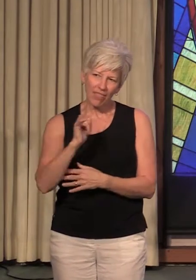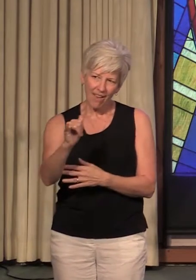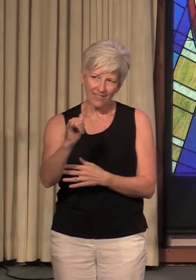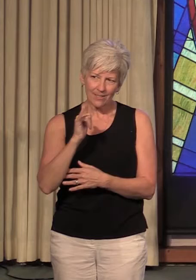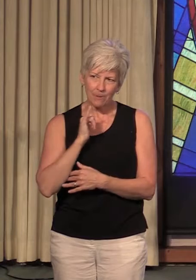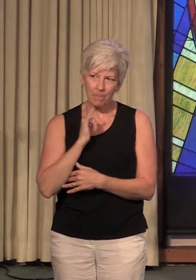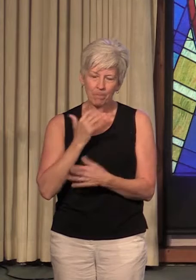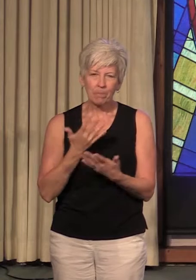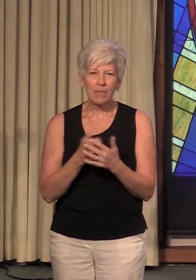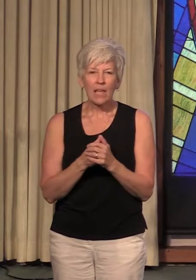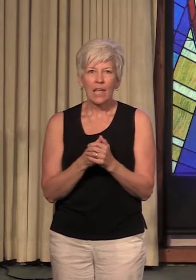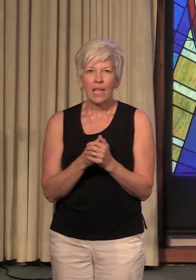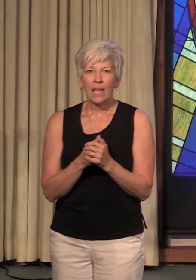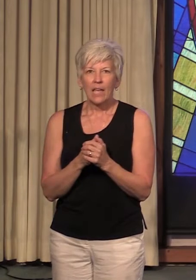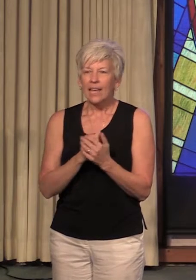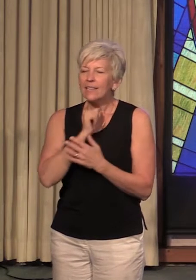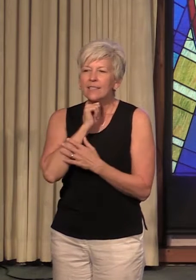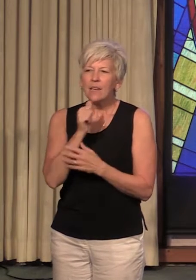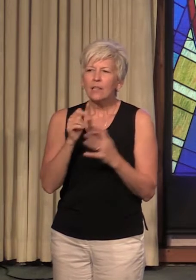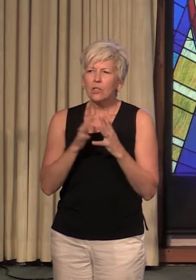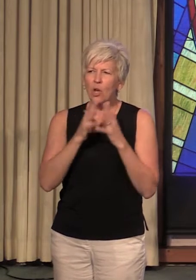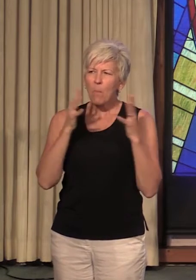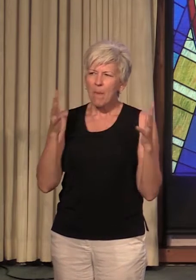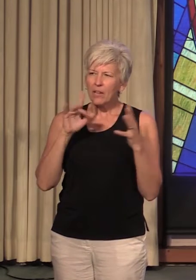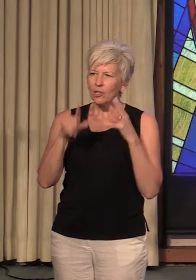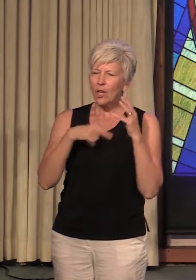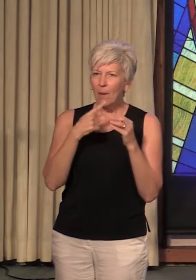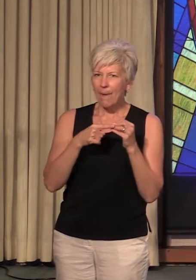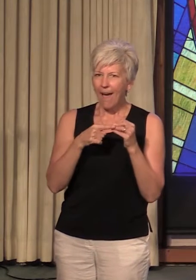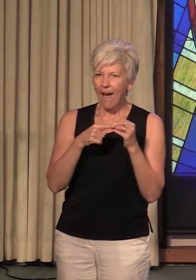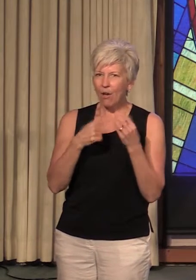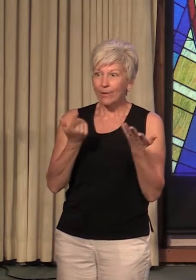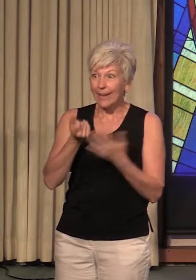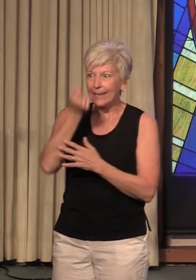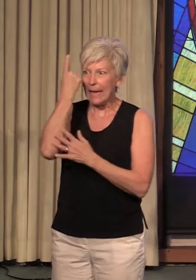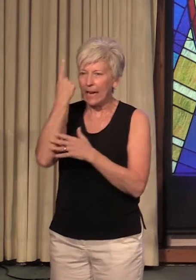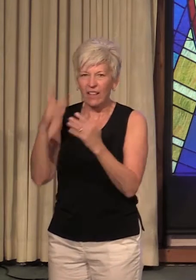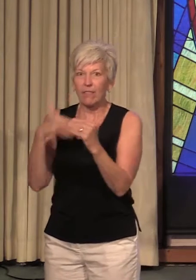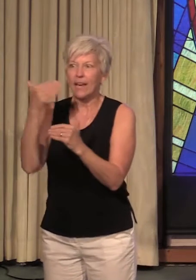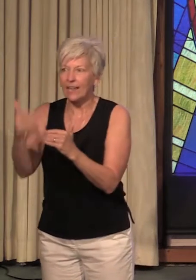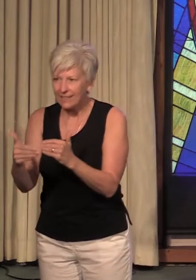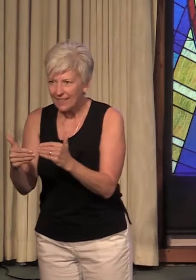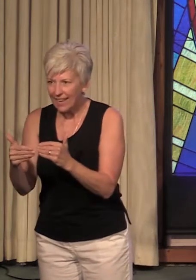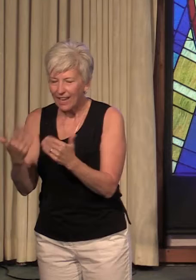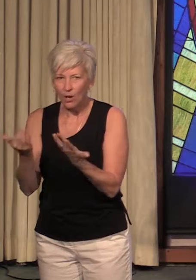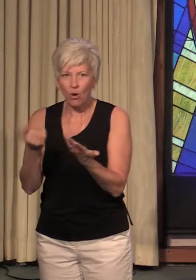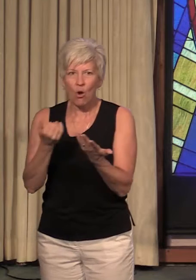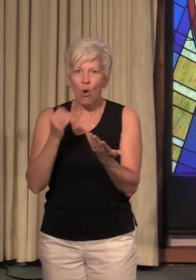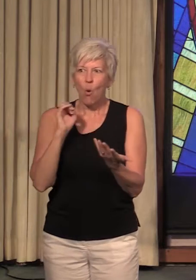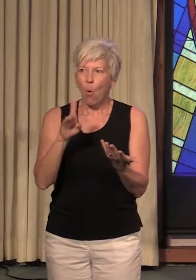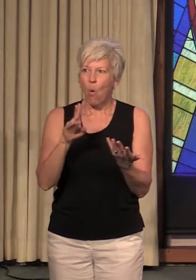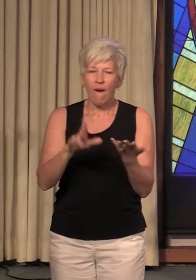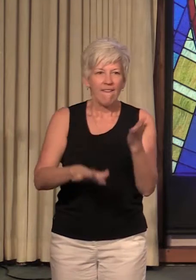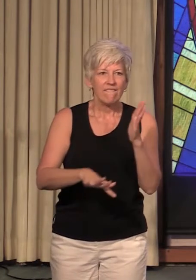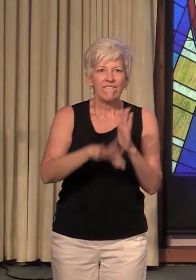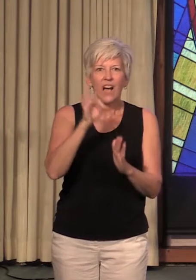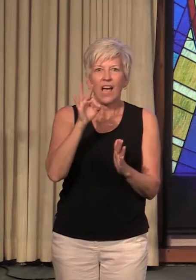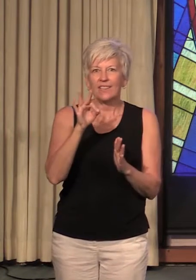It's not so much about getting the next thing about finding the next